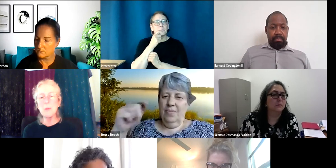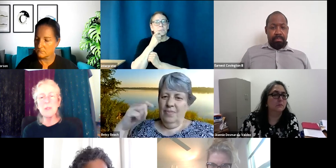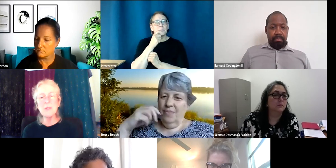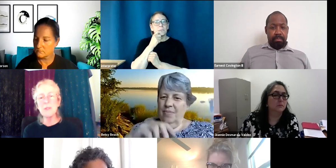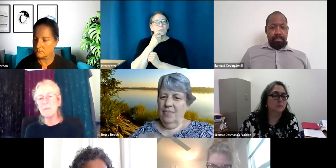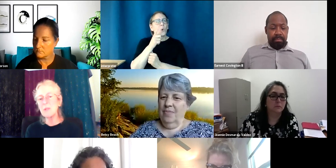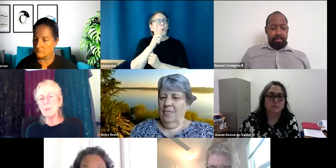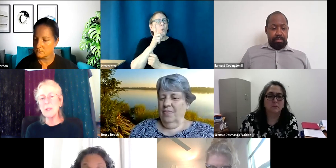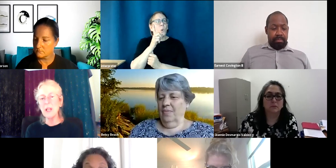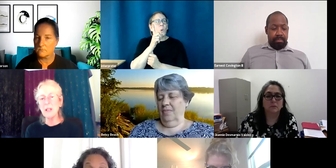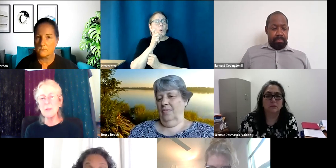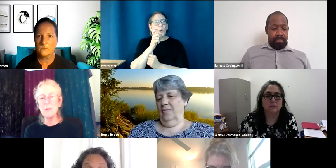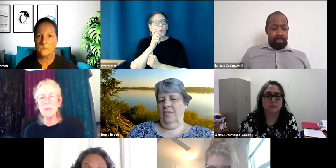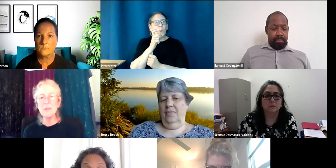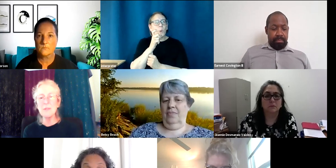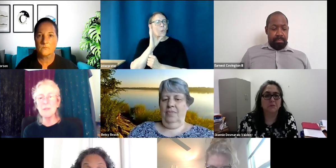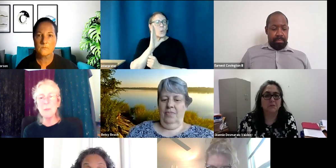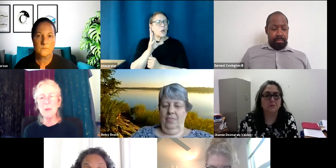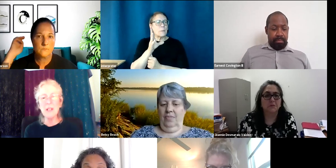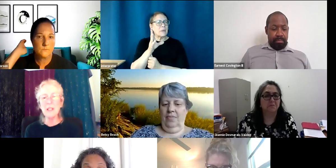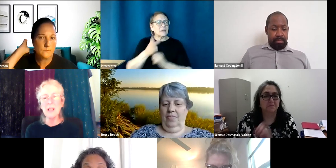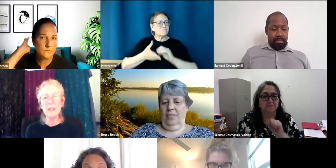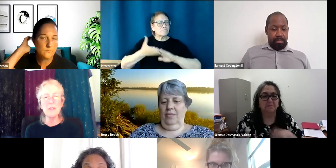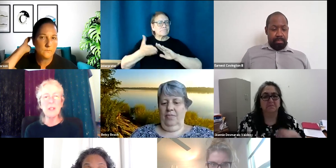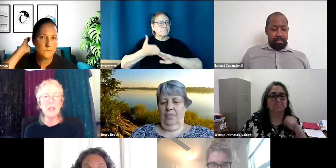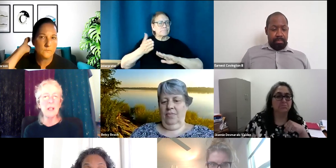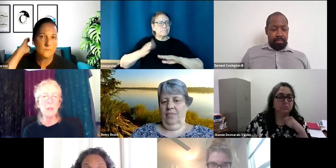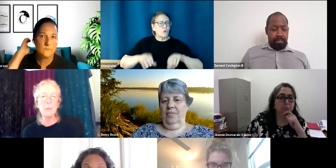who's doing that? Who's spearheading that and do they need help?